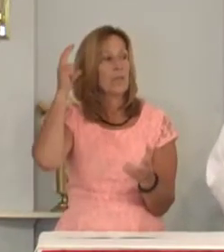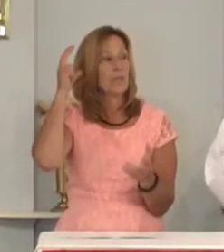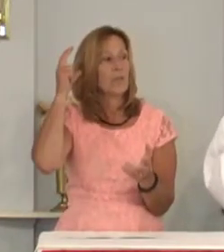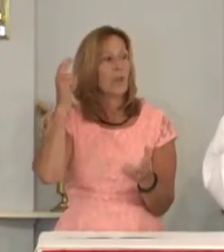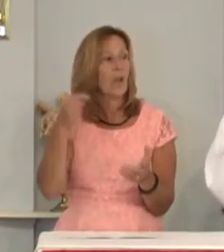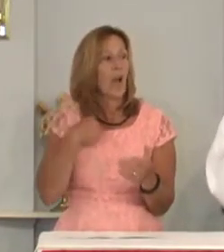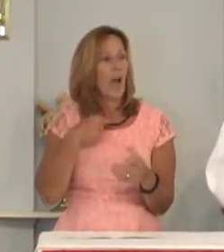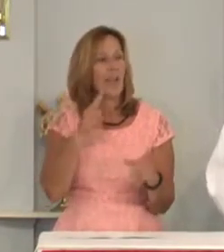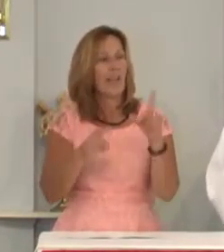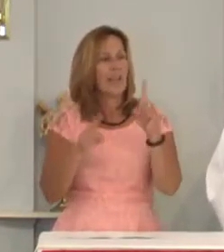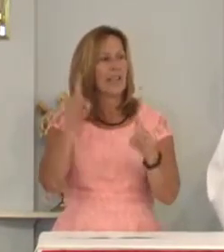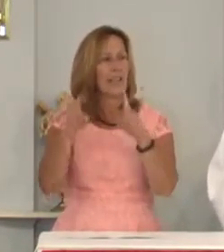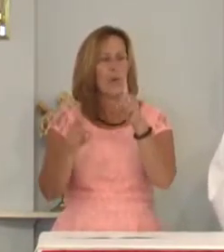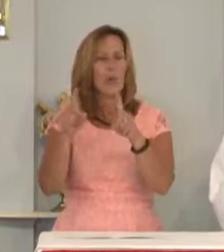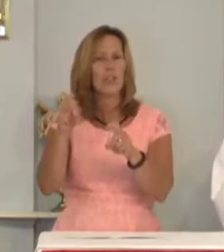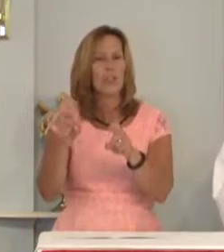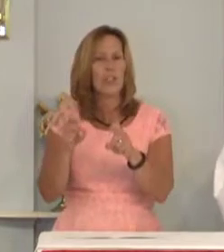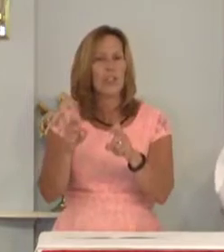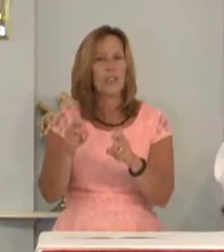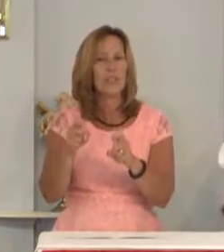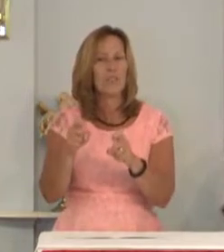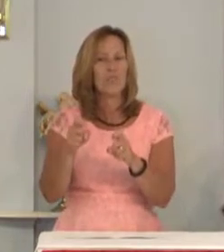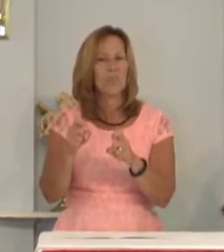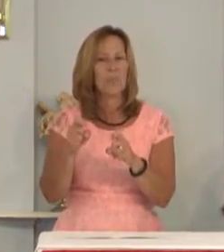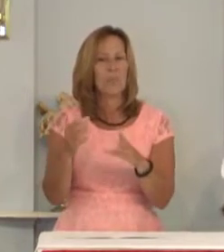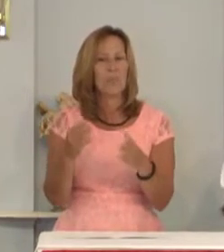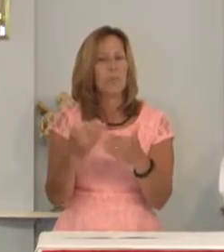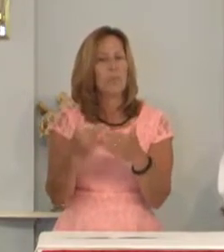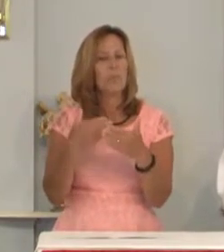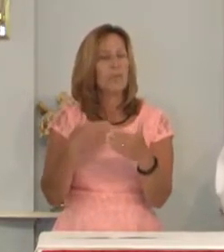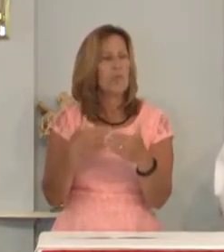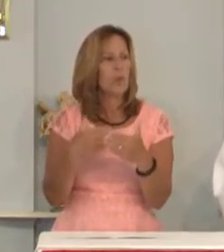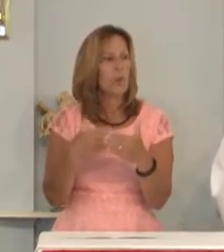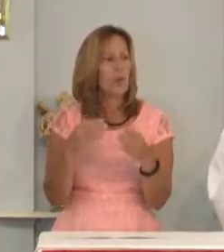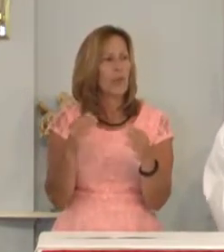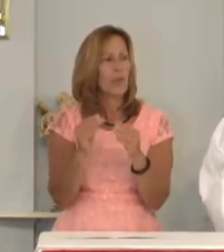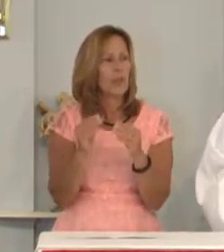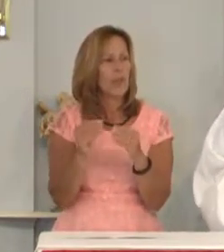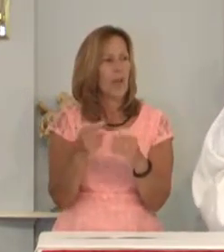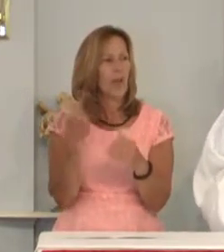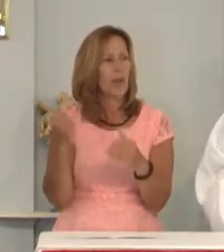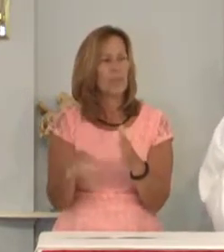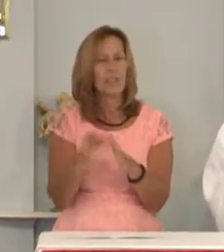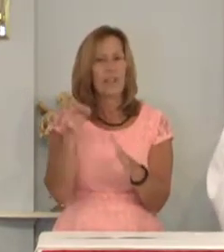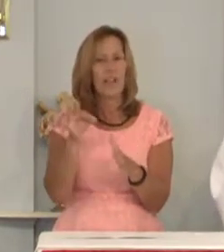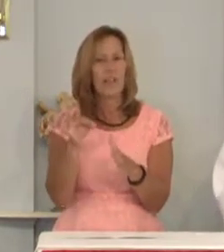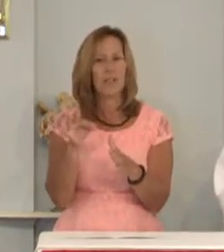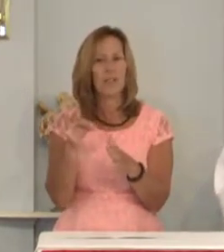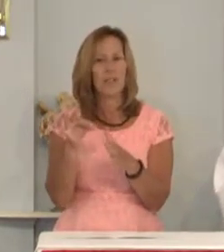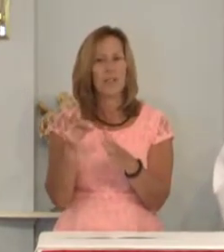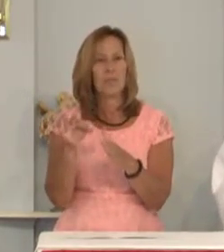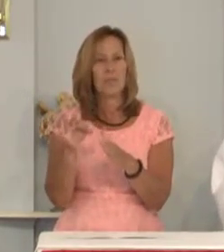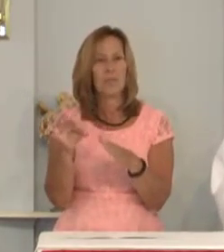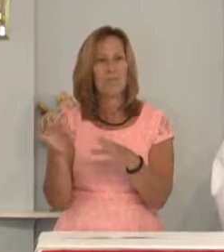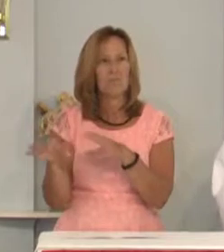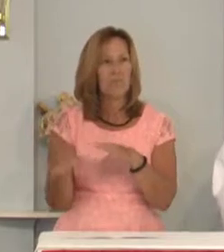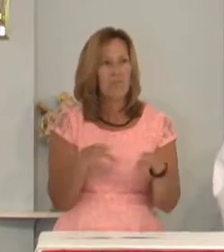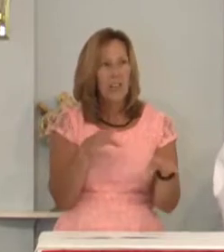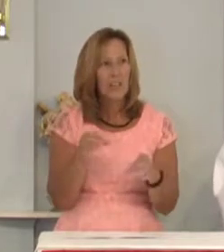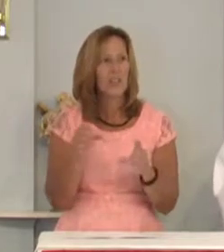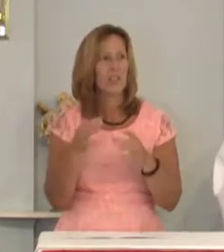I've asked that question in sermons before and I've always found the reactions interesting.